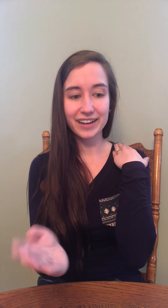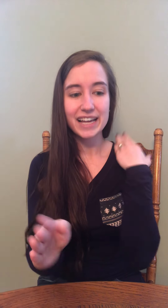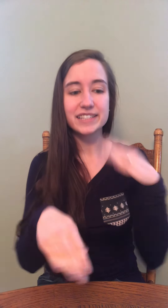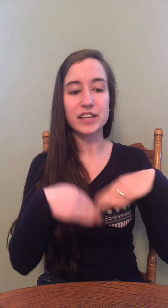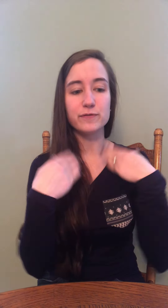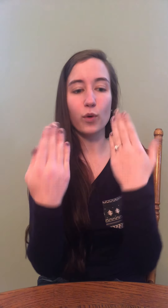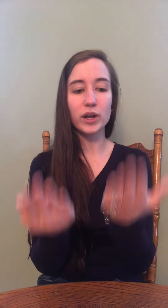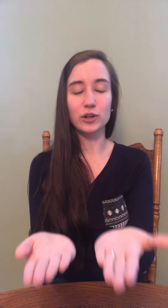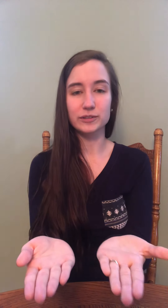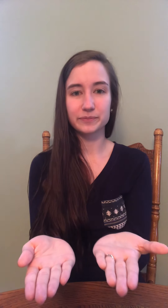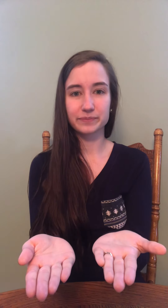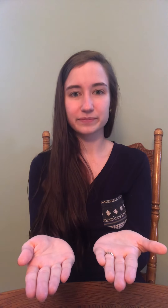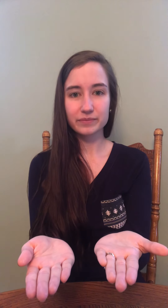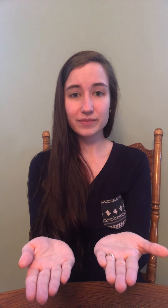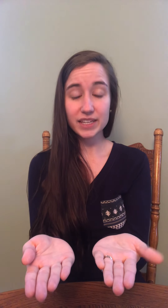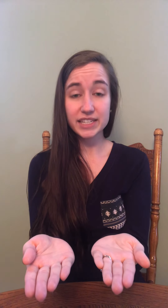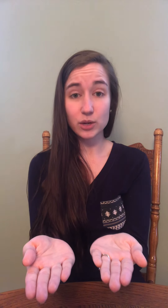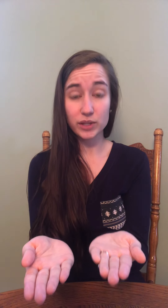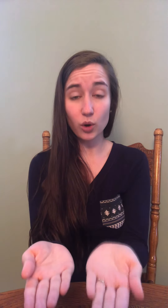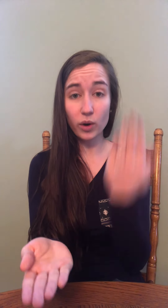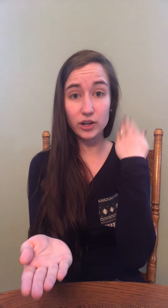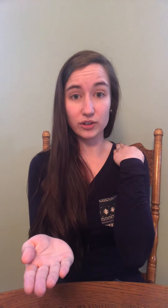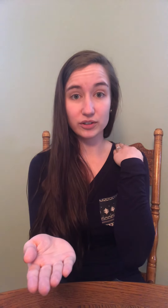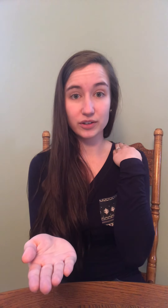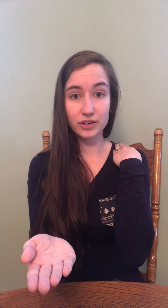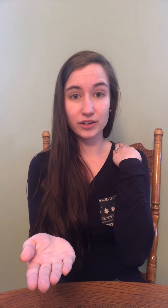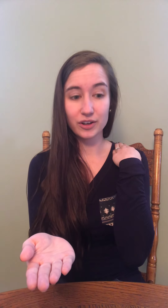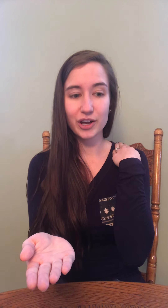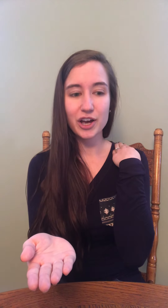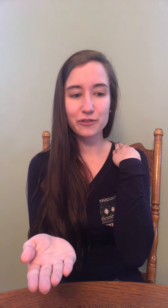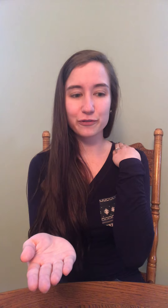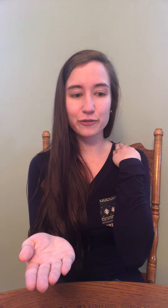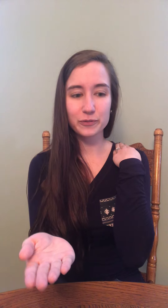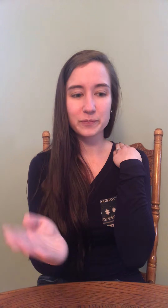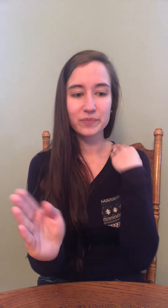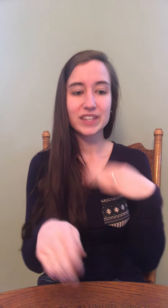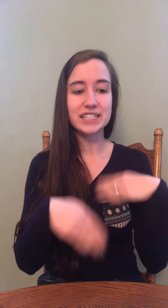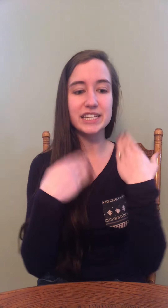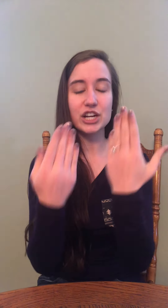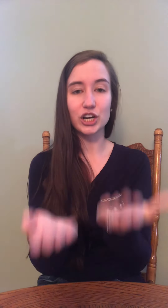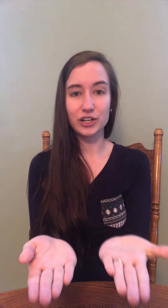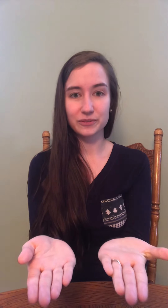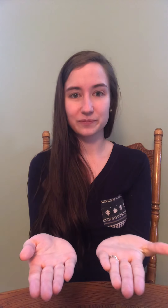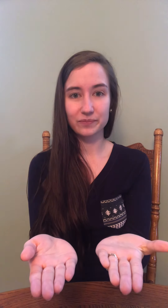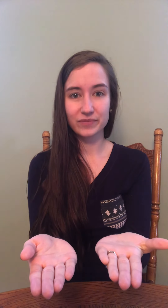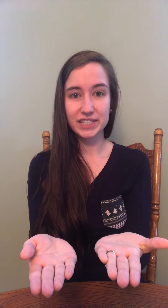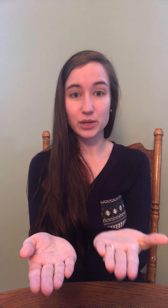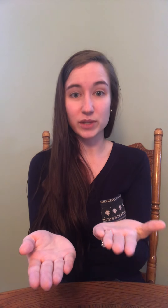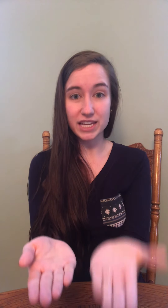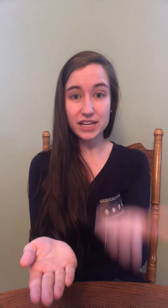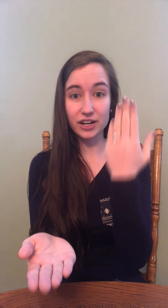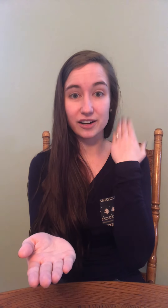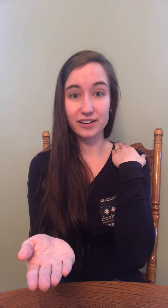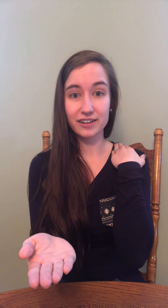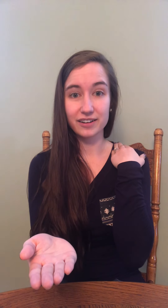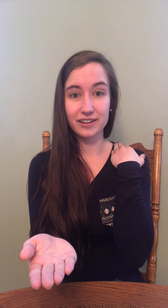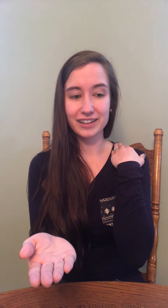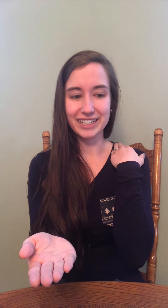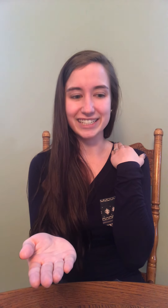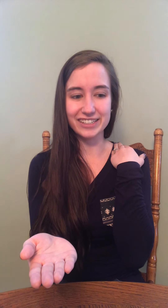Say foil. Take away the oil. F. Deer. Take away the ear. D.